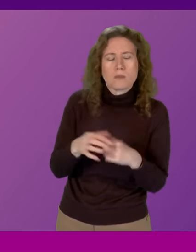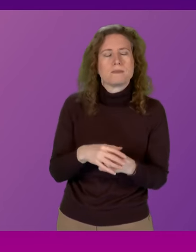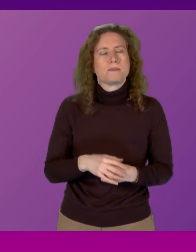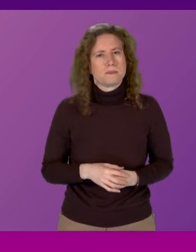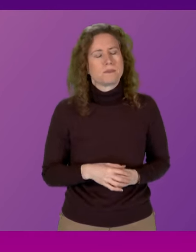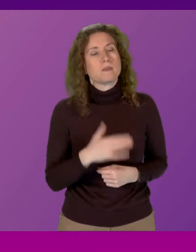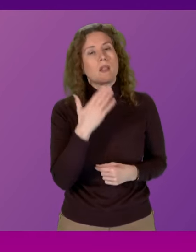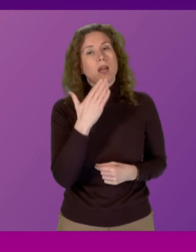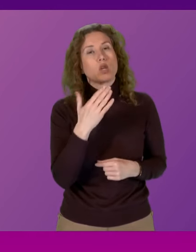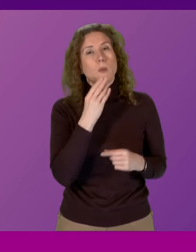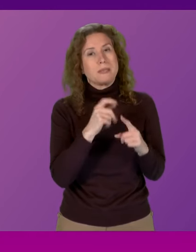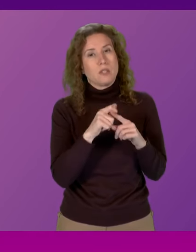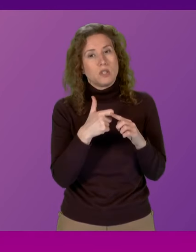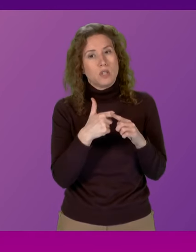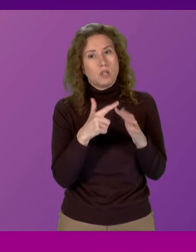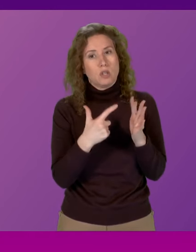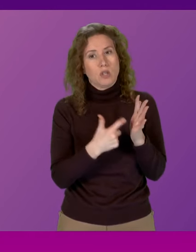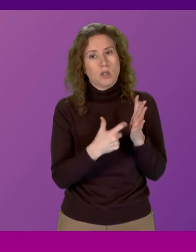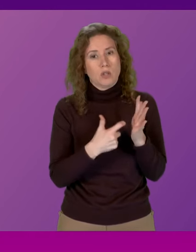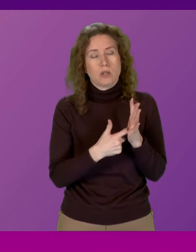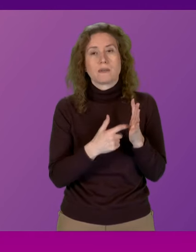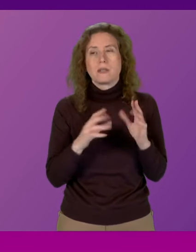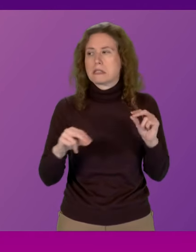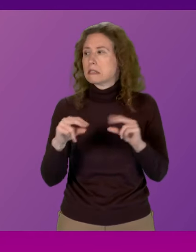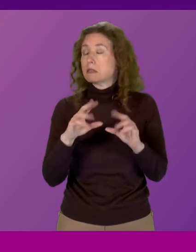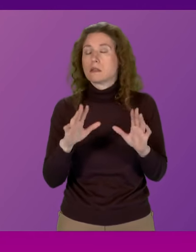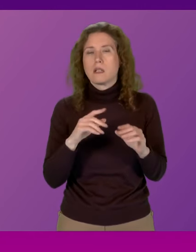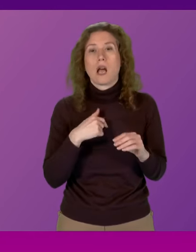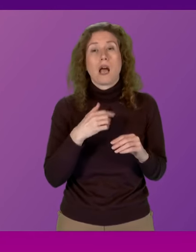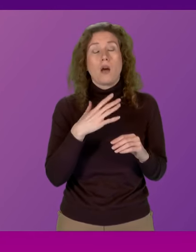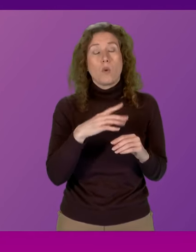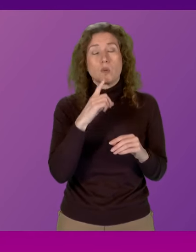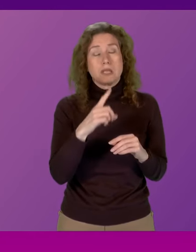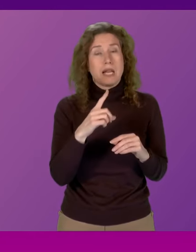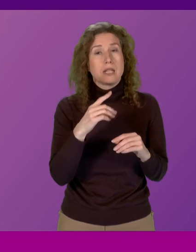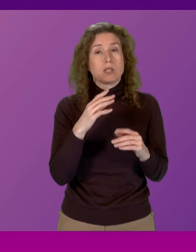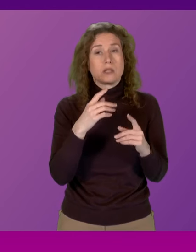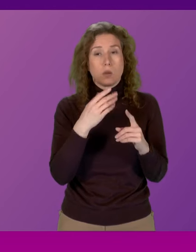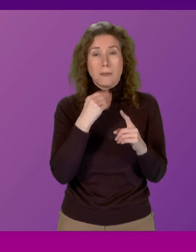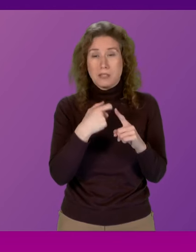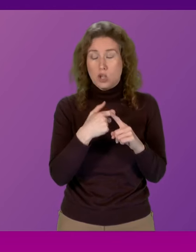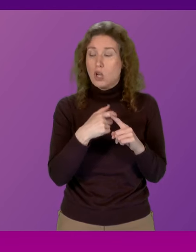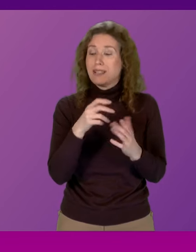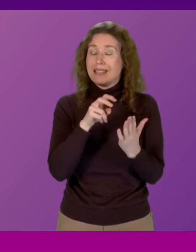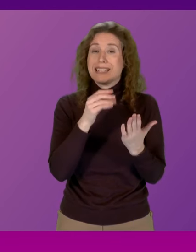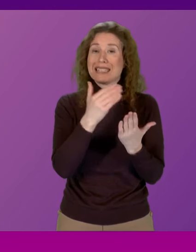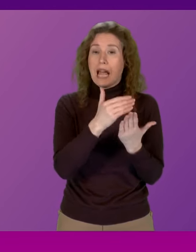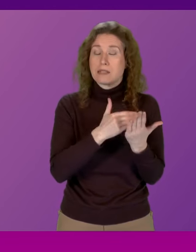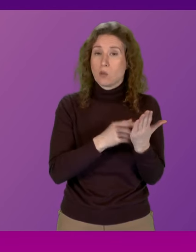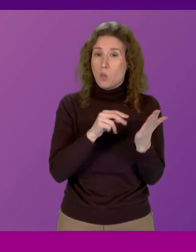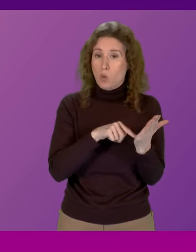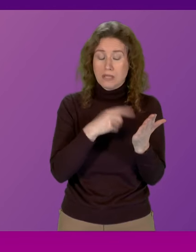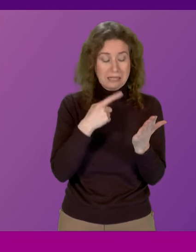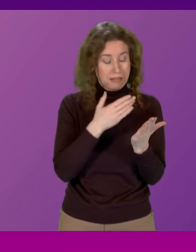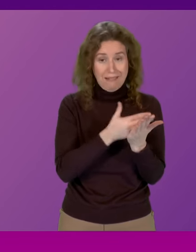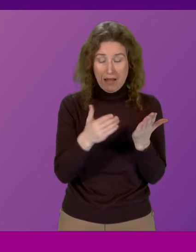thank Mr Kerr for his point of order and I would just say to Mr Kerr that standing orders make it quite clear